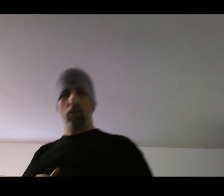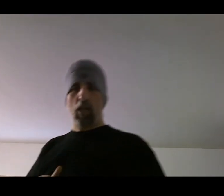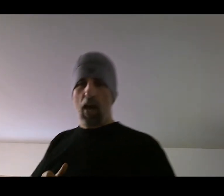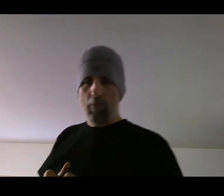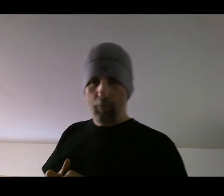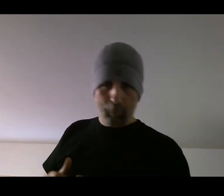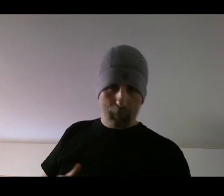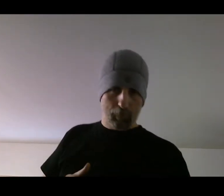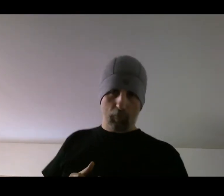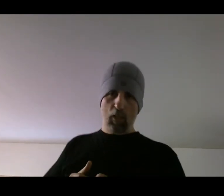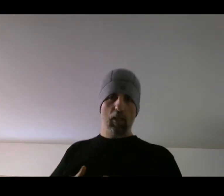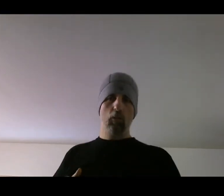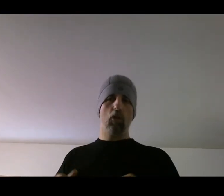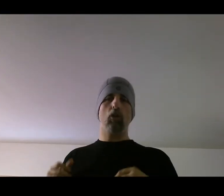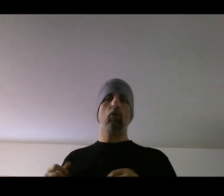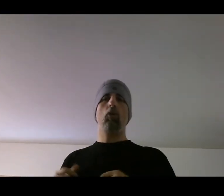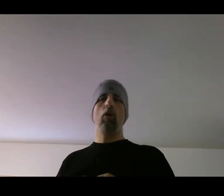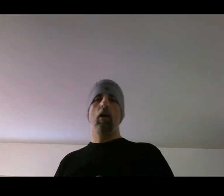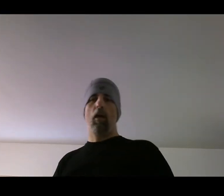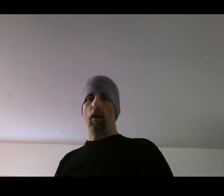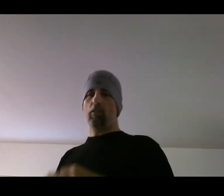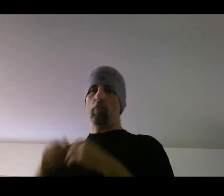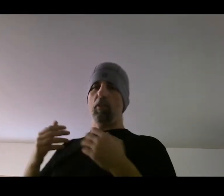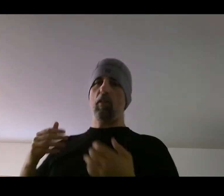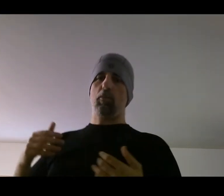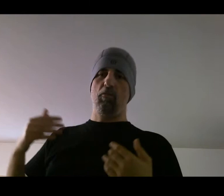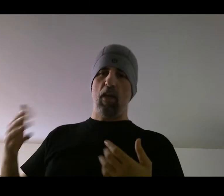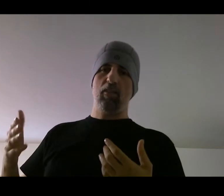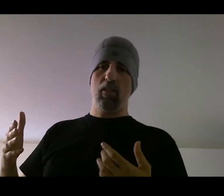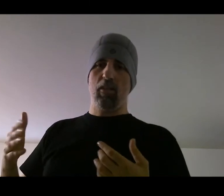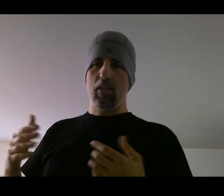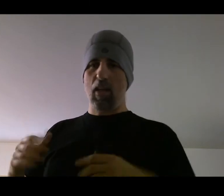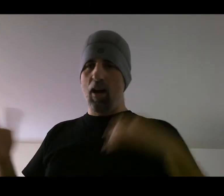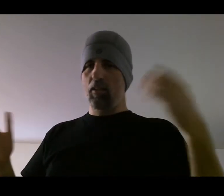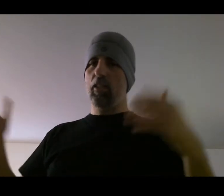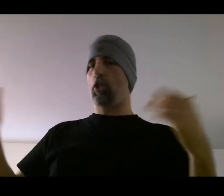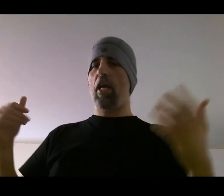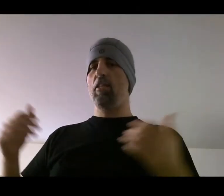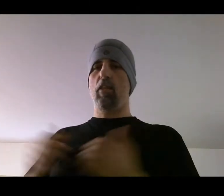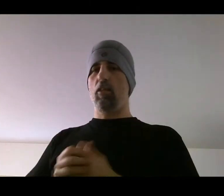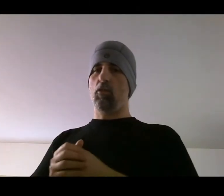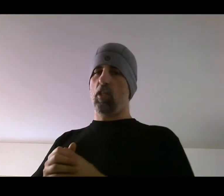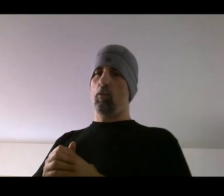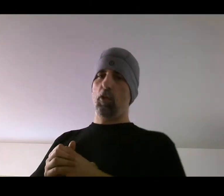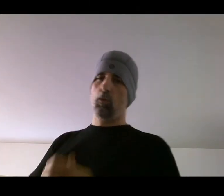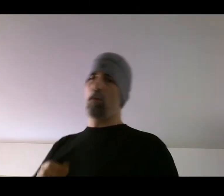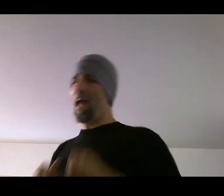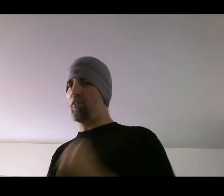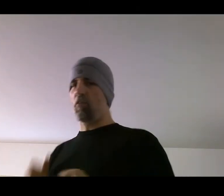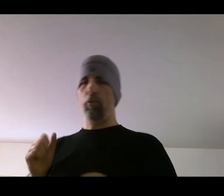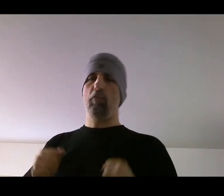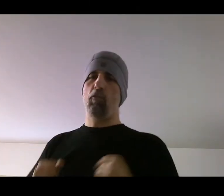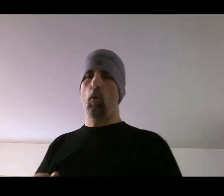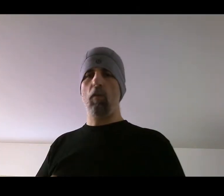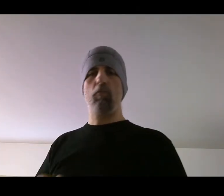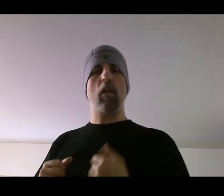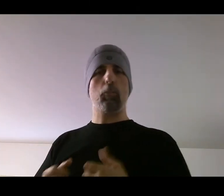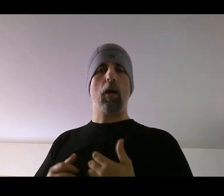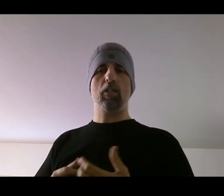the side. It was also, uh, something that prevented the ugly trades that you see where you land three, four flush punches